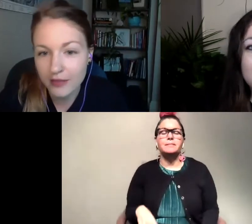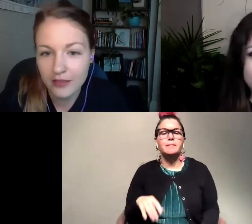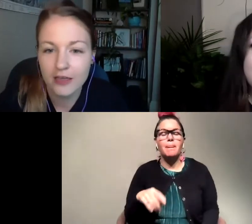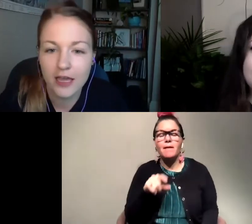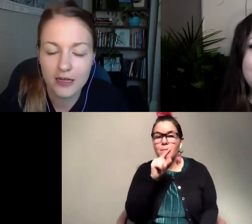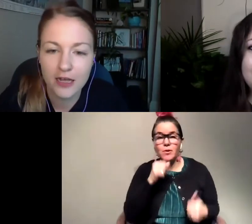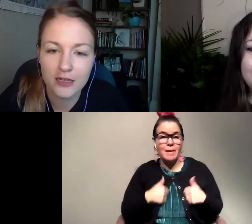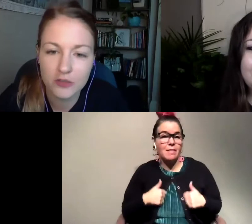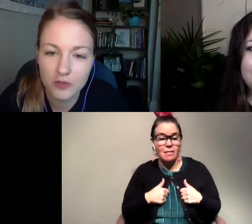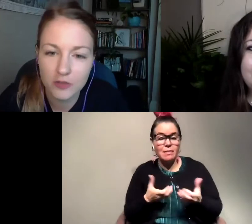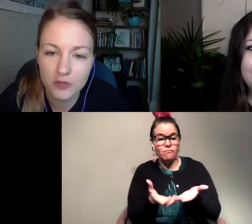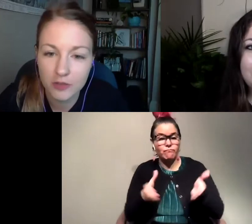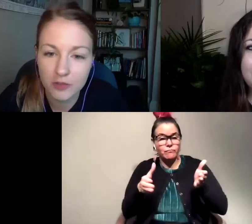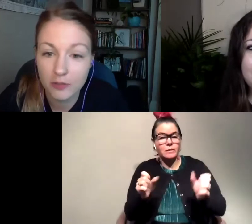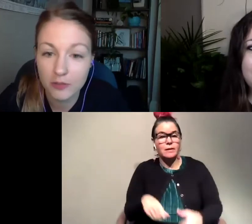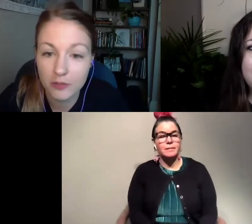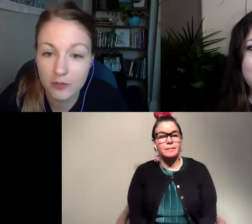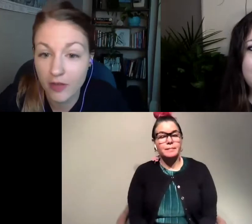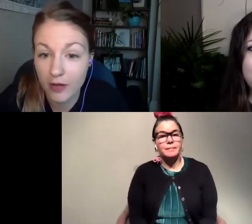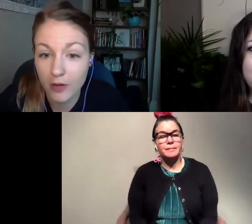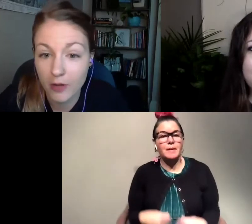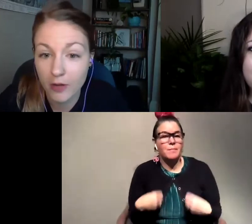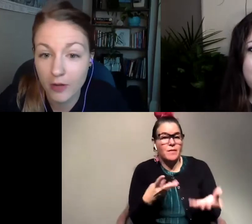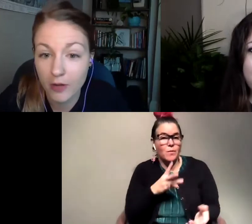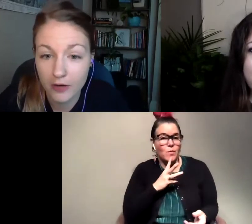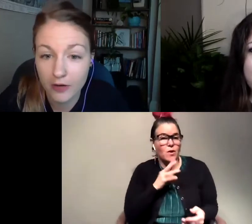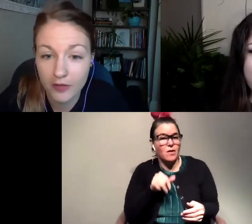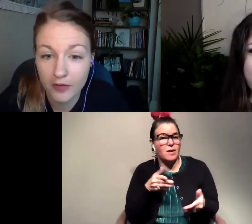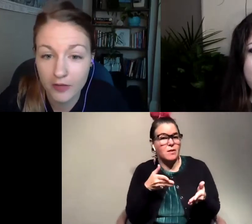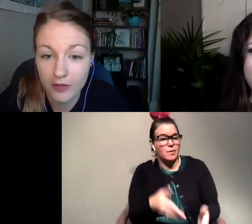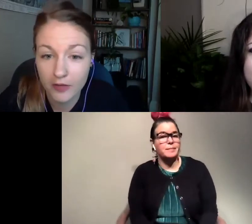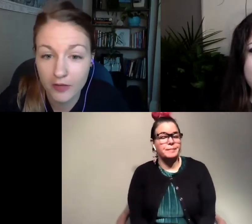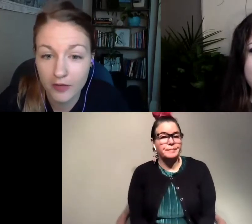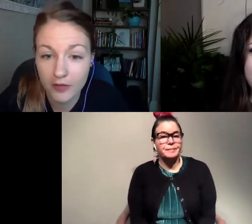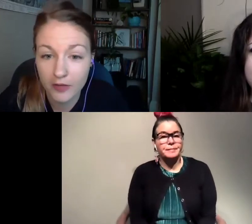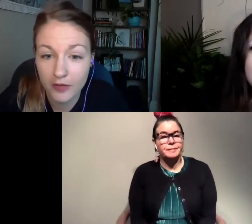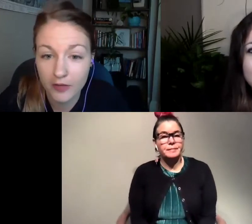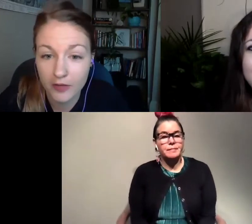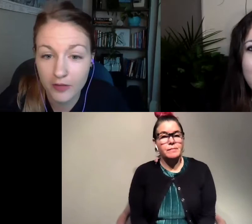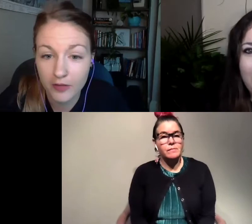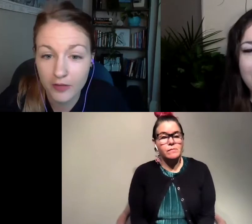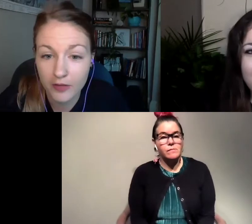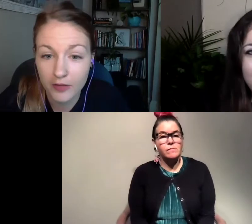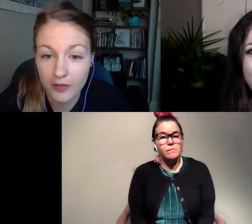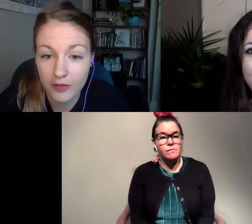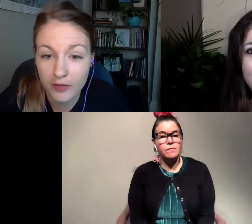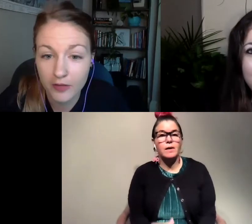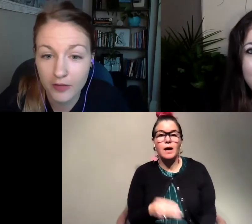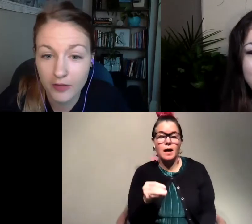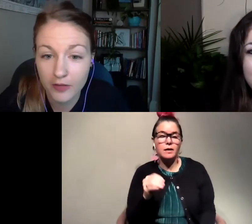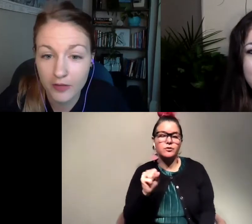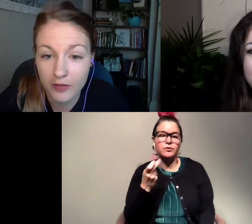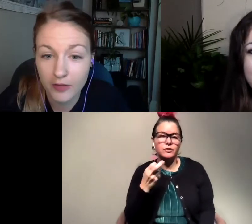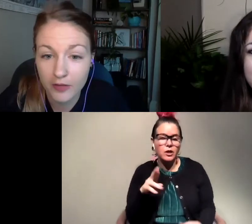bath and you can provide water that way and shelter that can